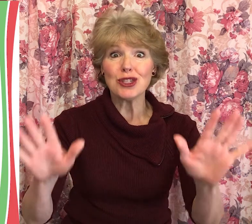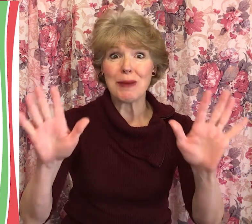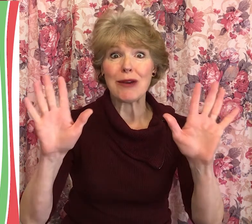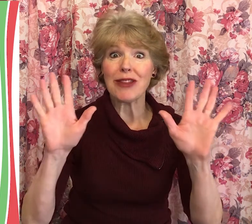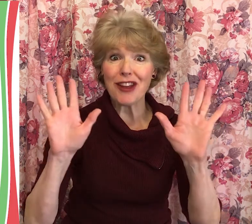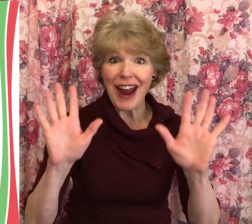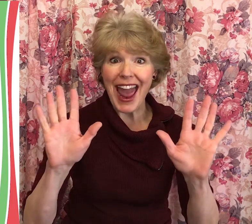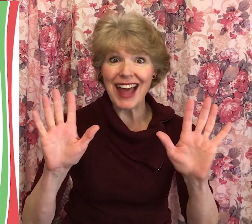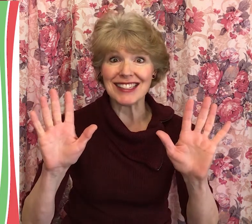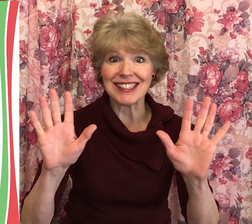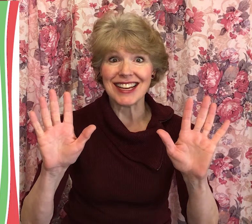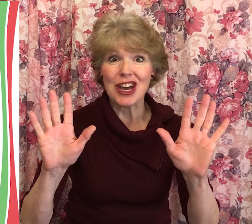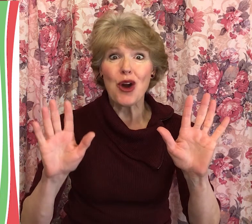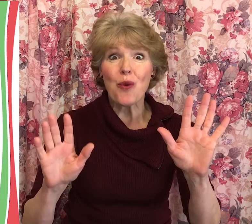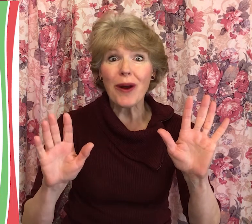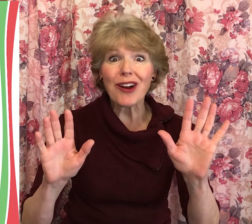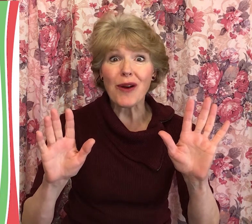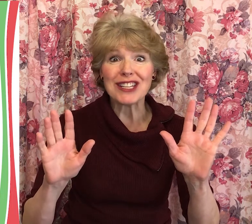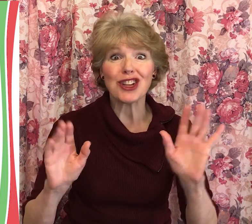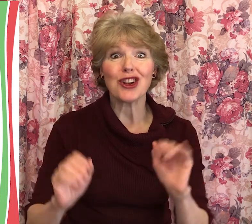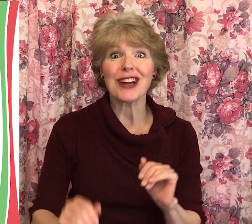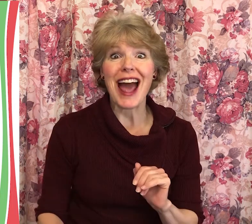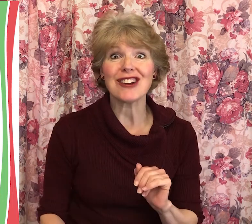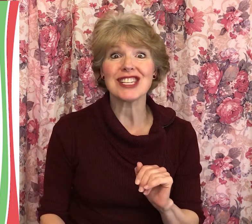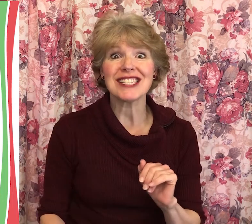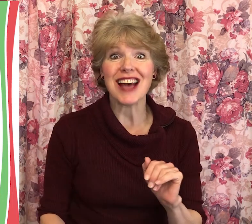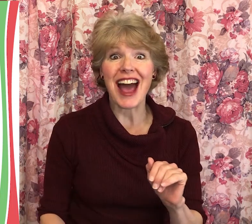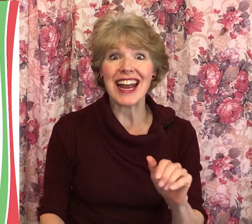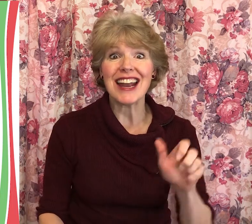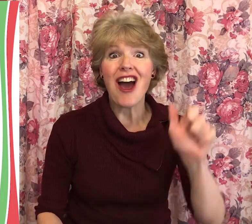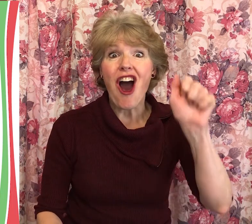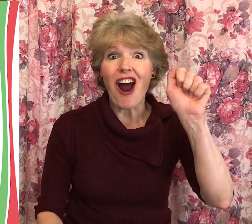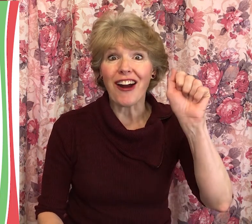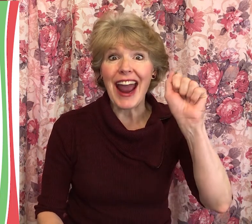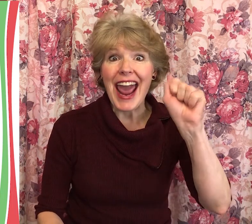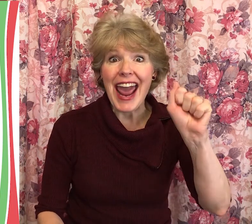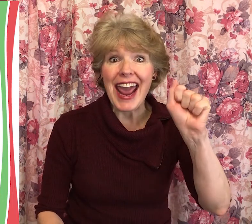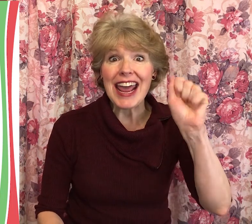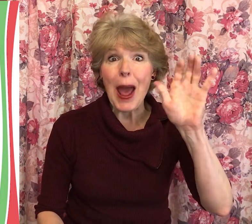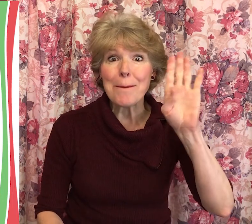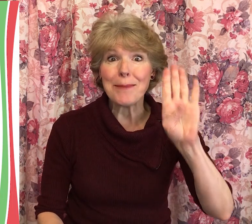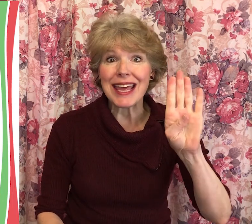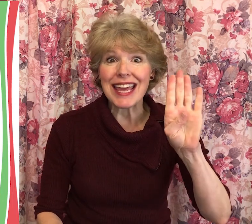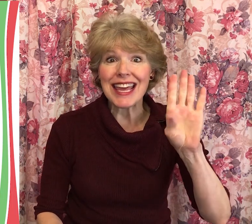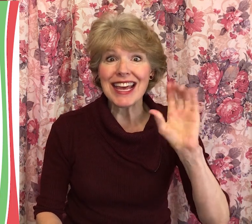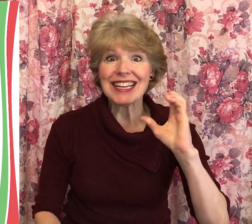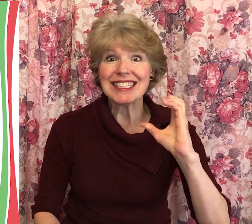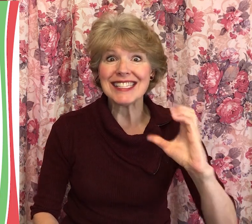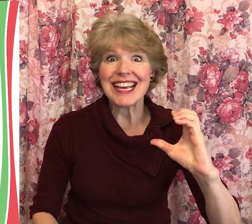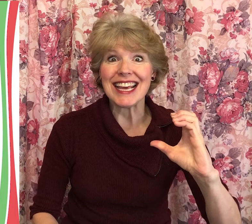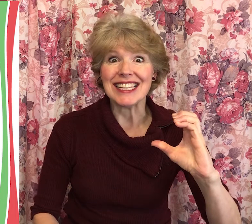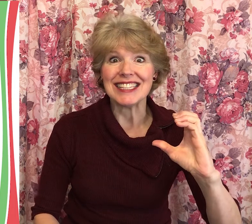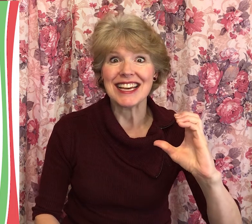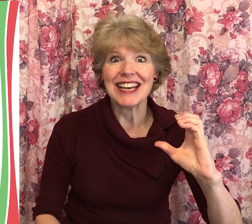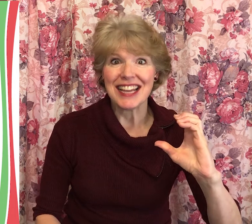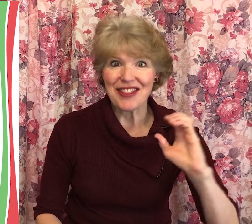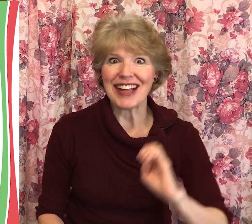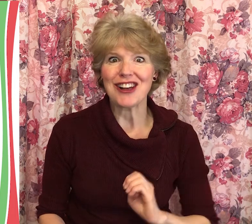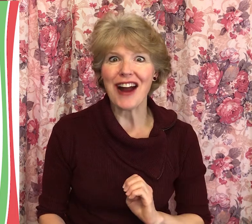speak with your hands. We're going to learn how to sign our ABCs. That's our